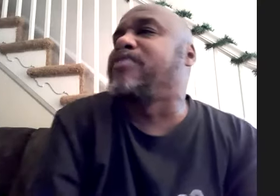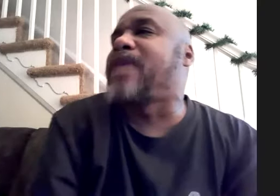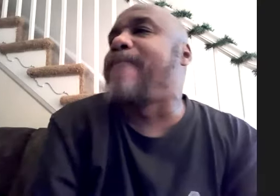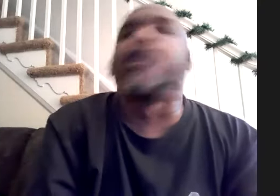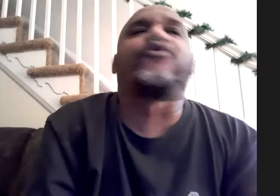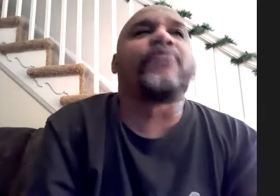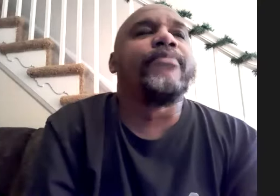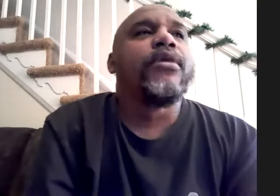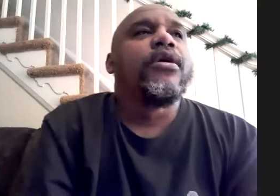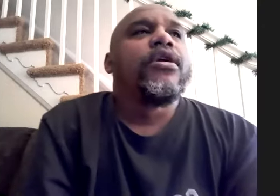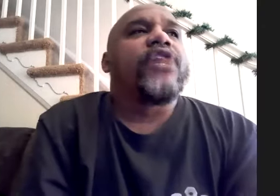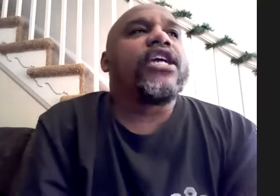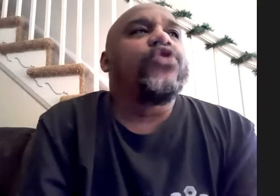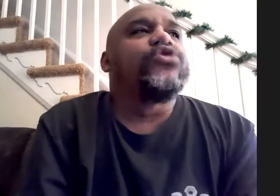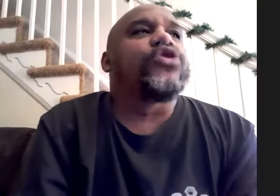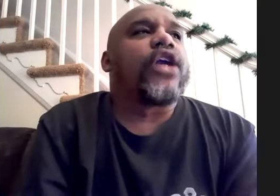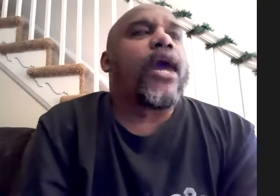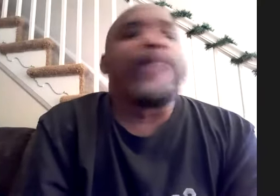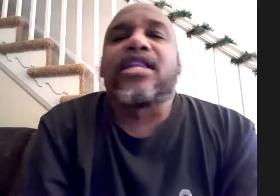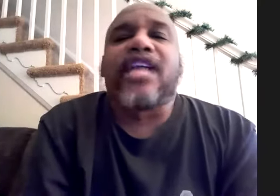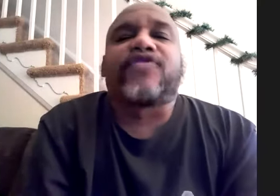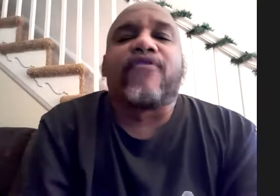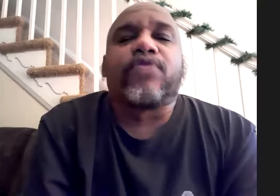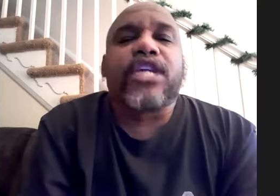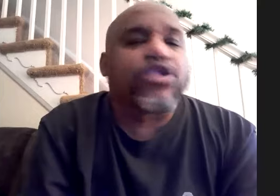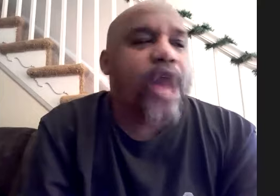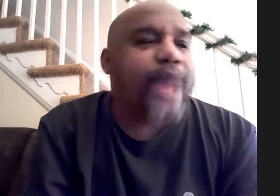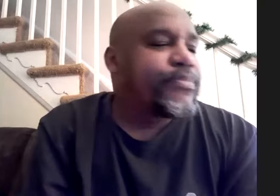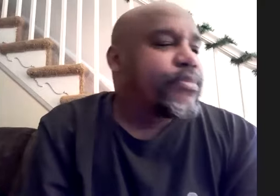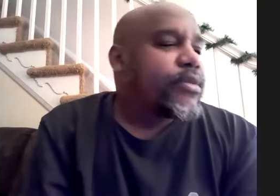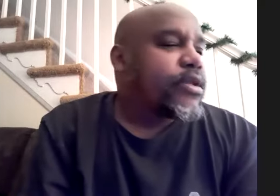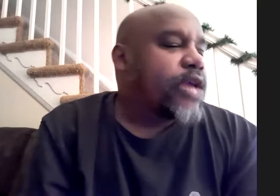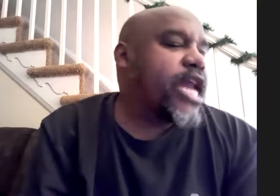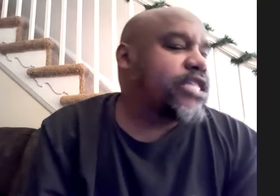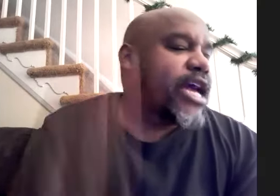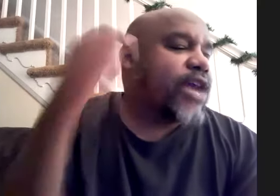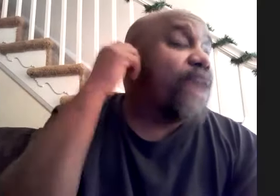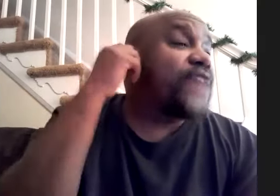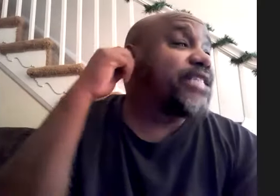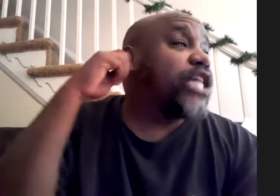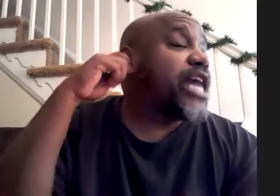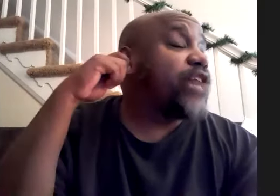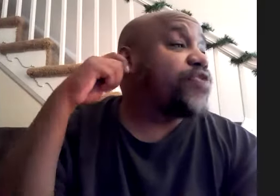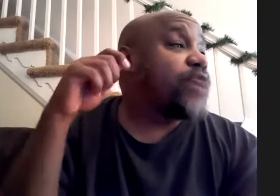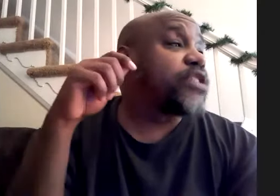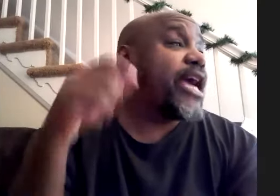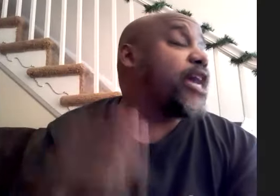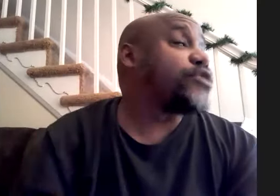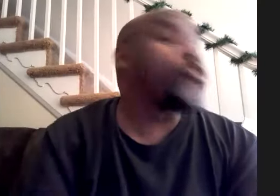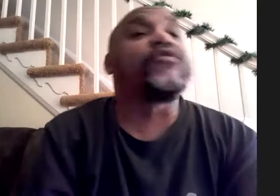that i borrowed from him that he used on make it last forever with keith sweat and it's like i found out later that it was it was first of all i